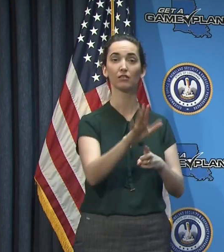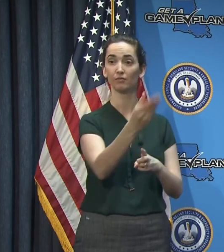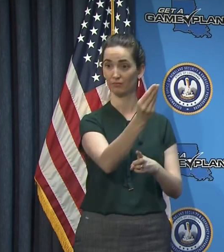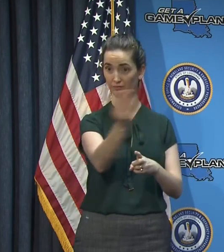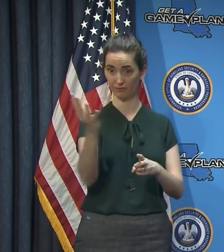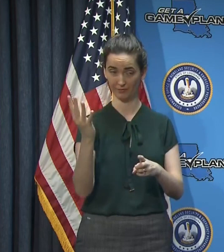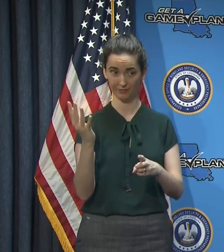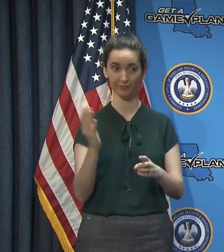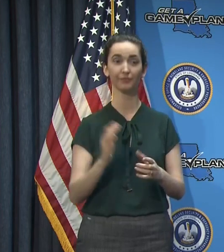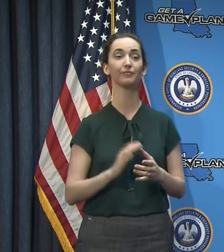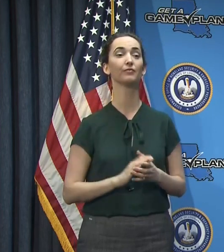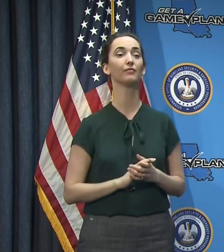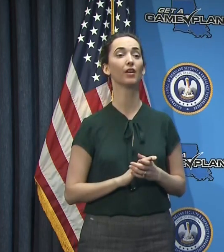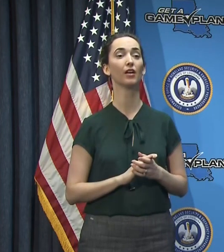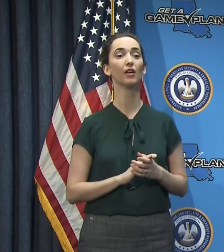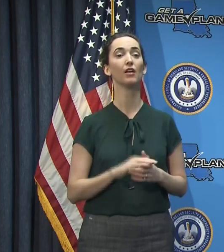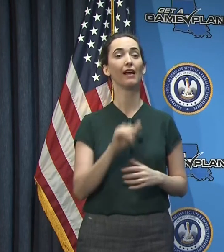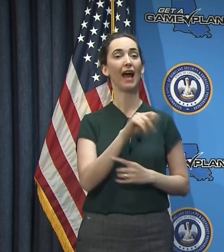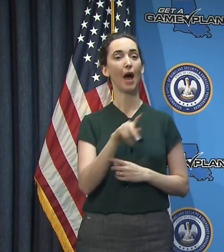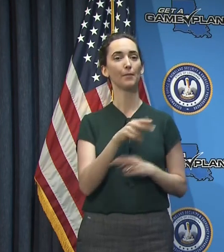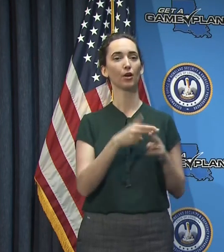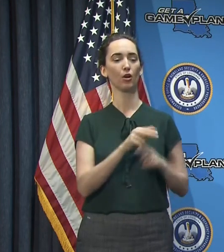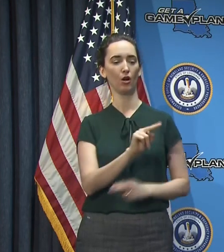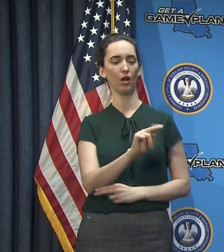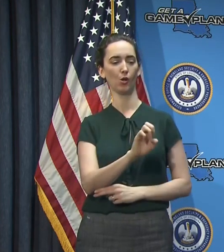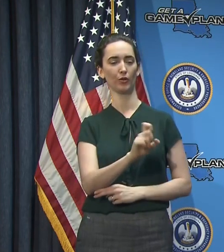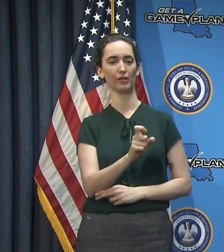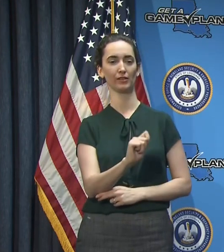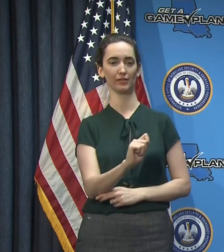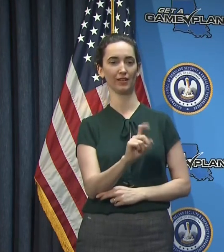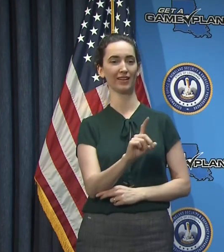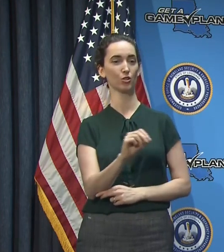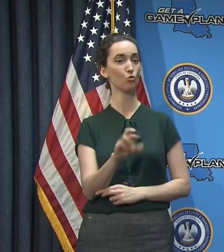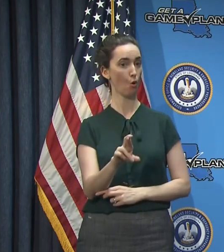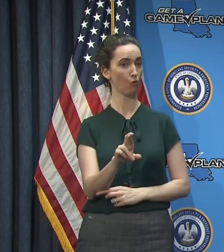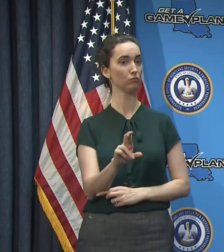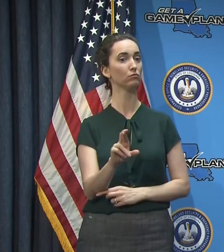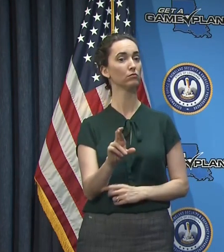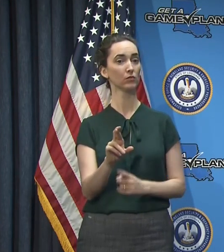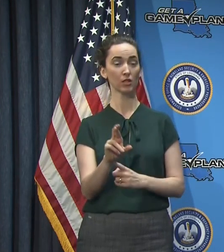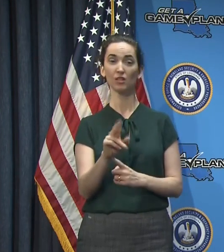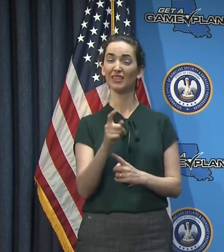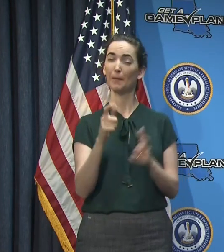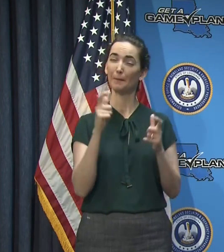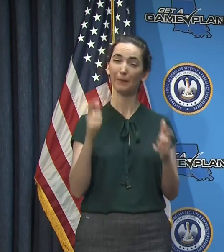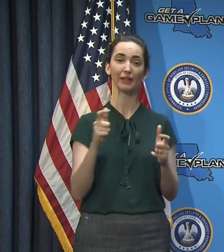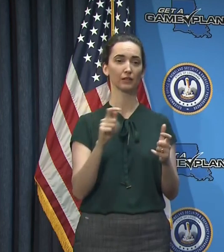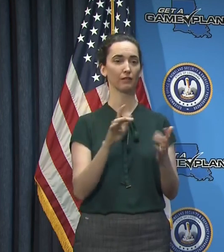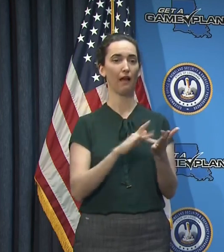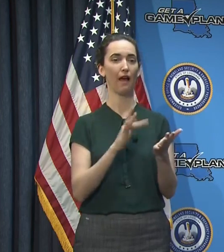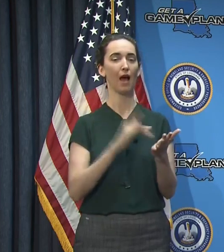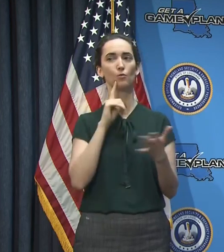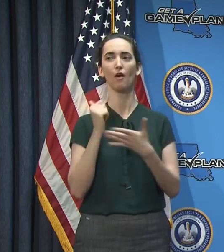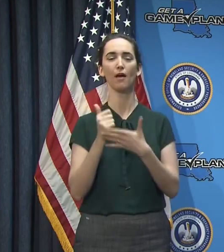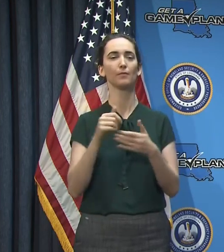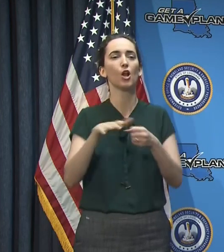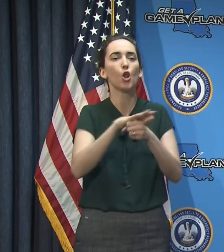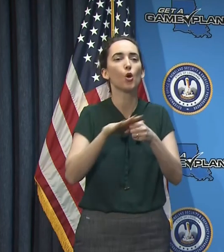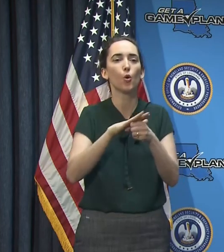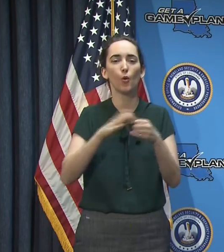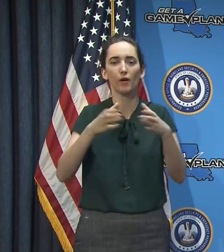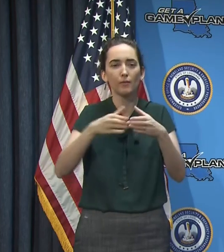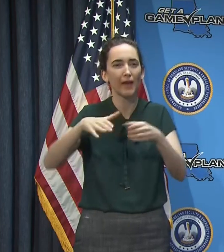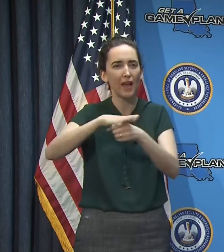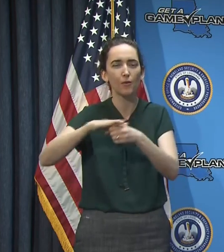the Next Door app is up and running. It's one of the largest sites for neighborhoods in the country. We're going to be sharing